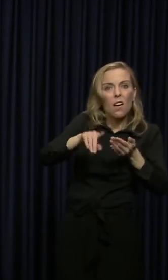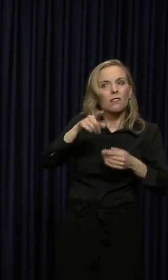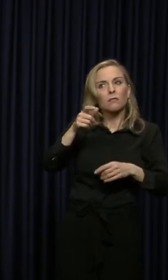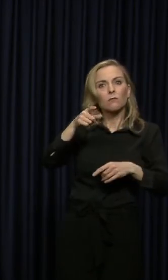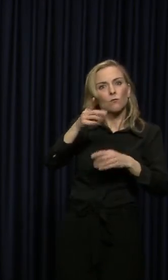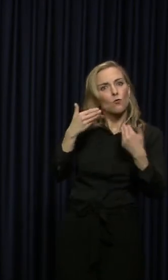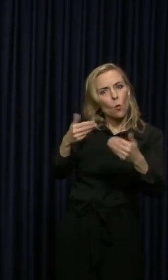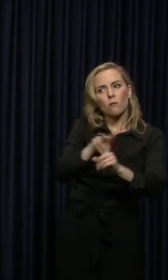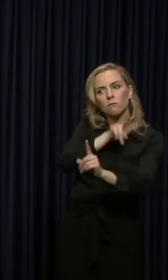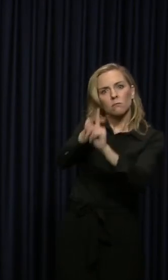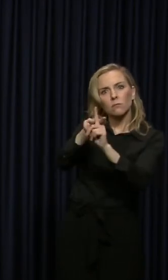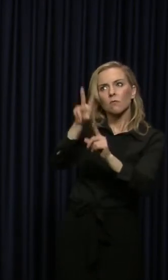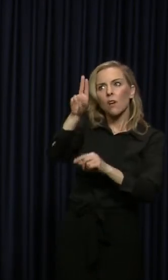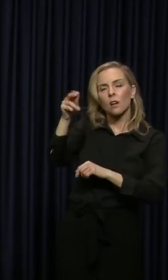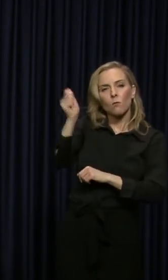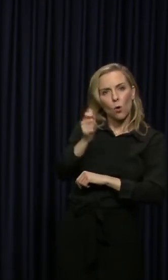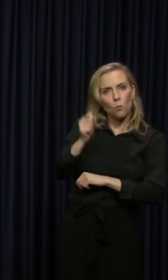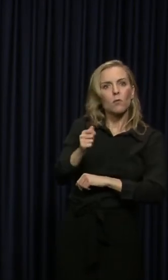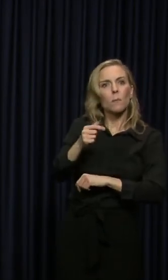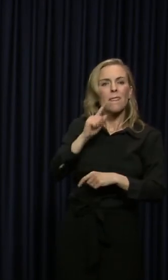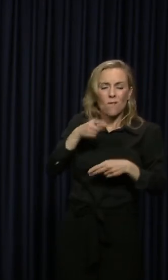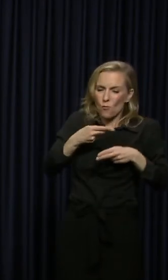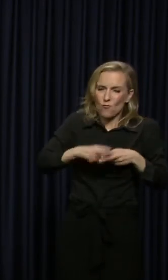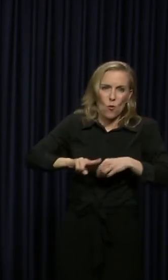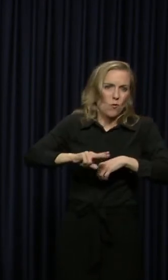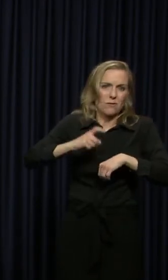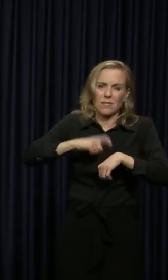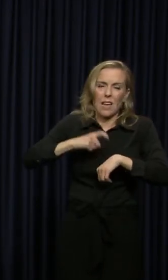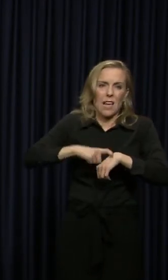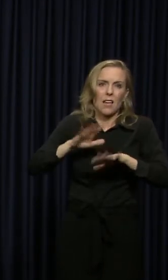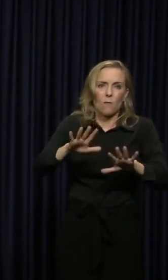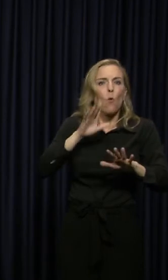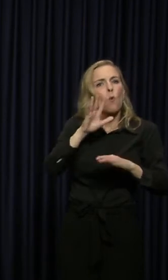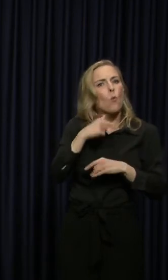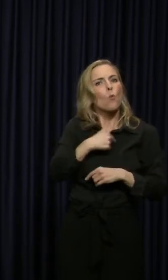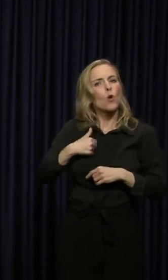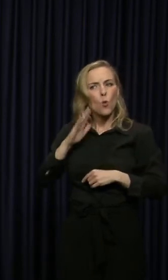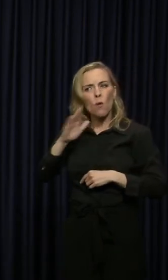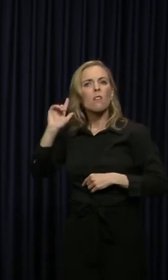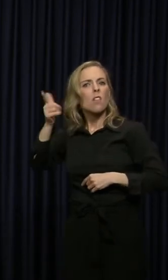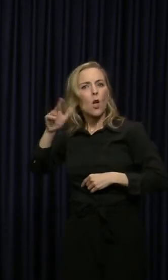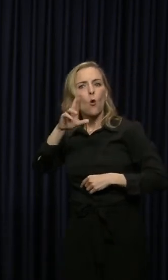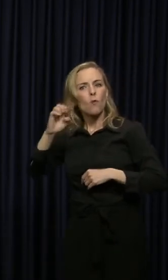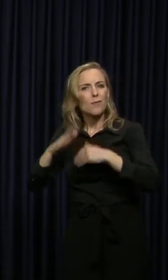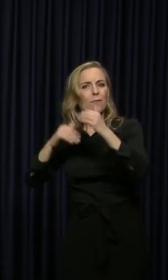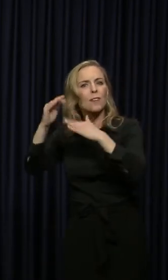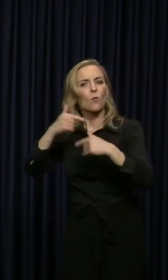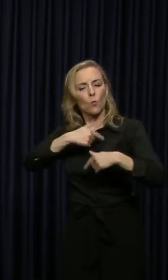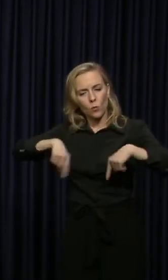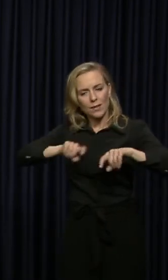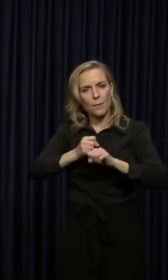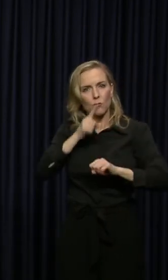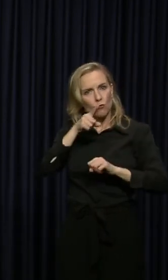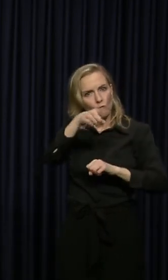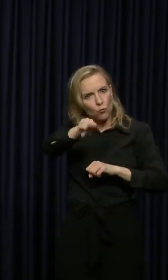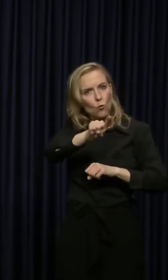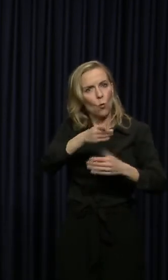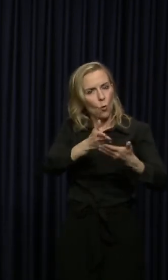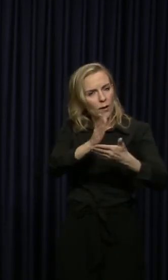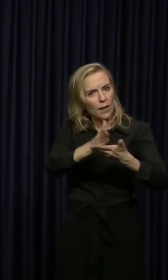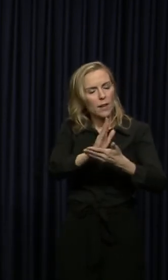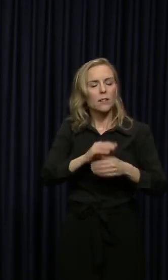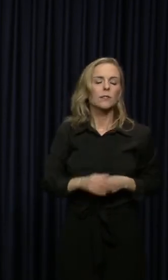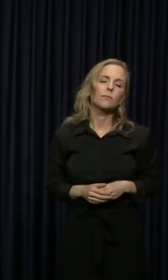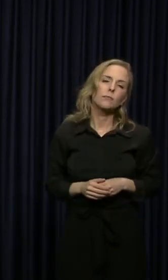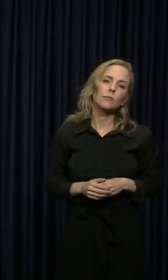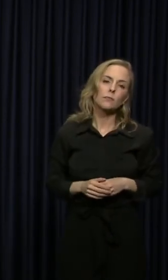We got to get through this in the short term and we will rebuild for the long term. Let's just make sure that you are okay. Uh, fourth,